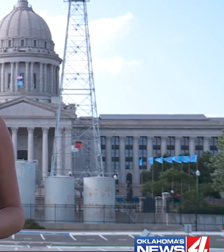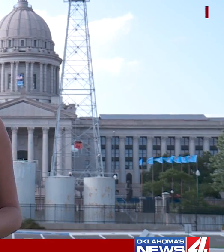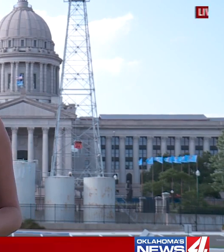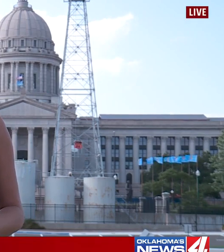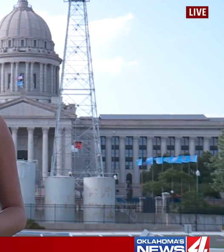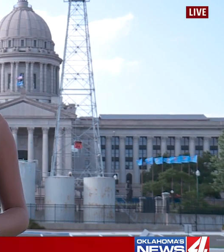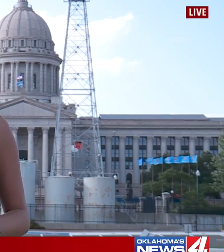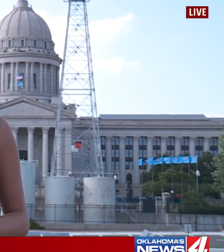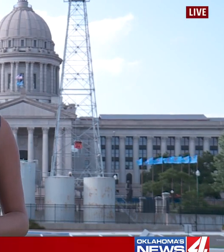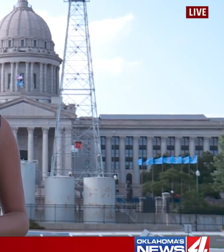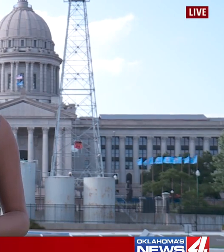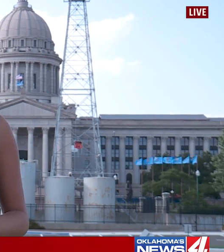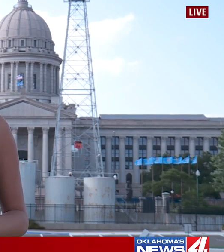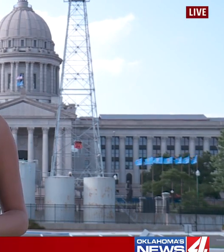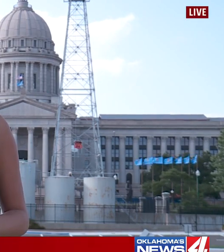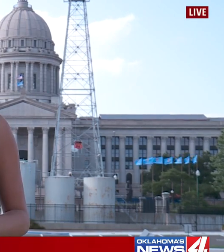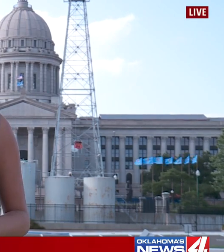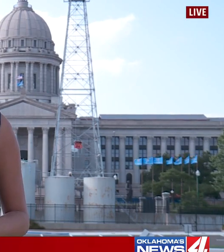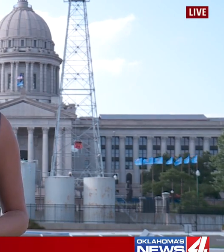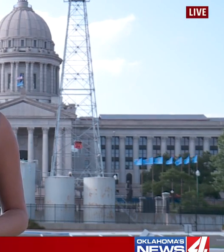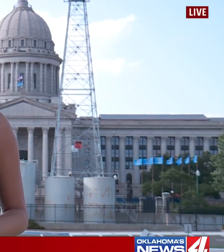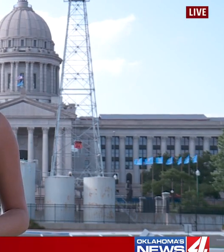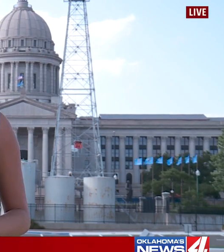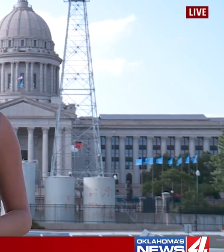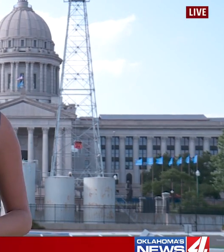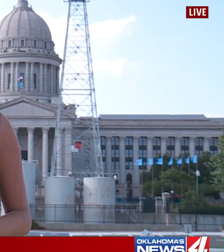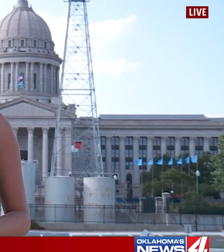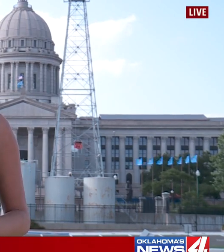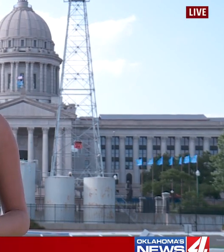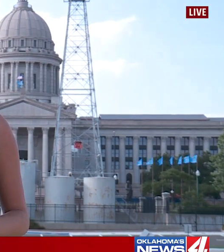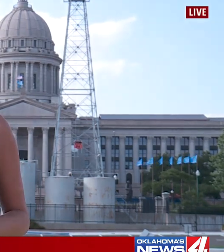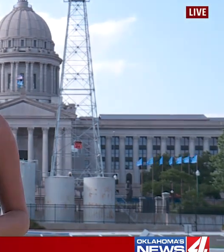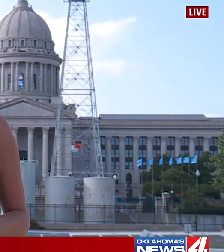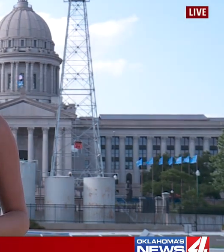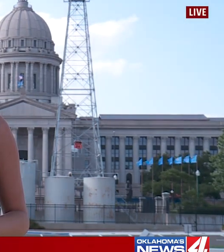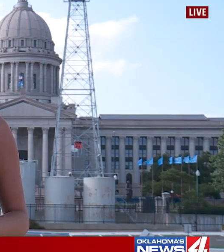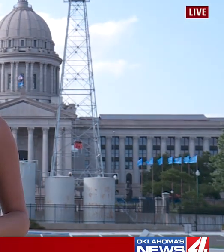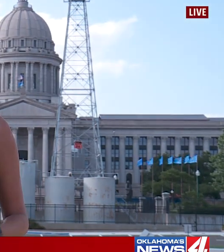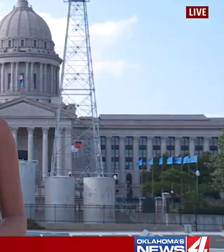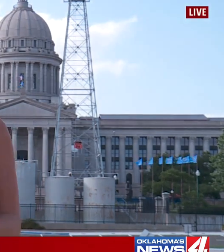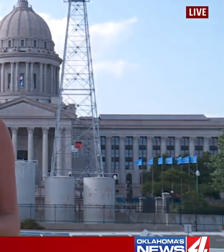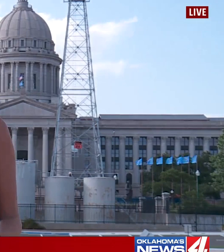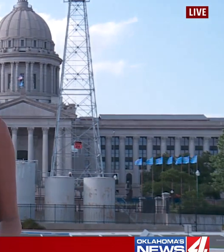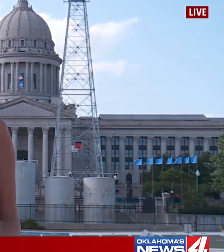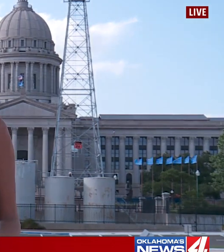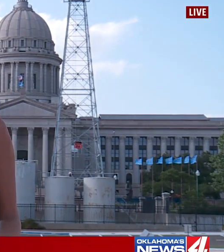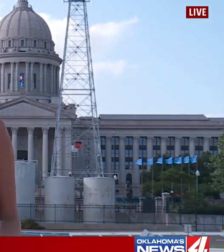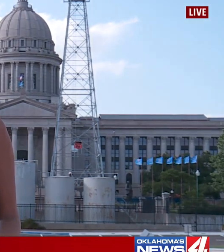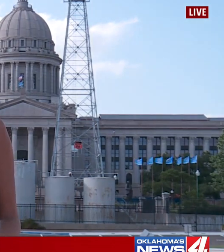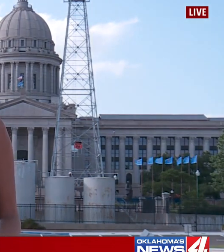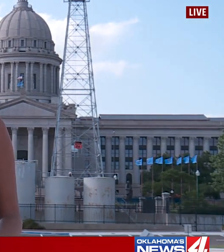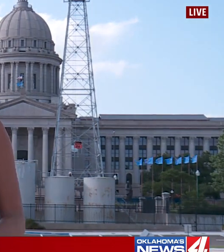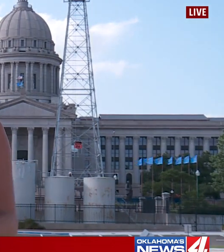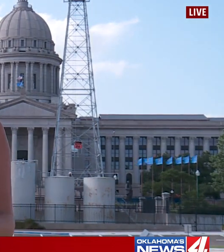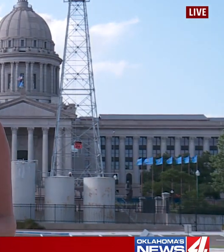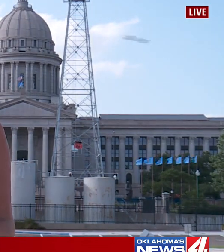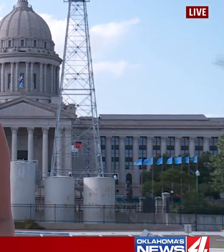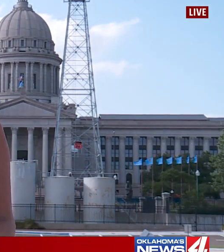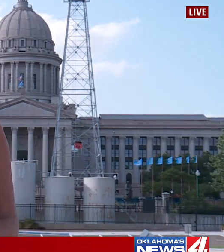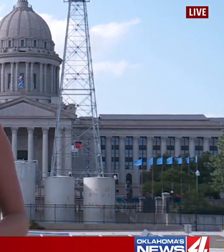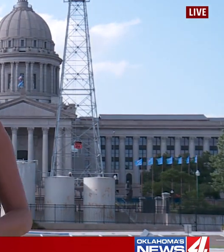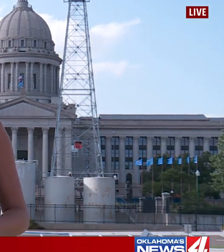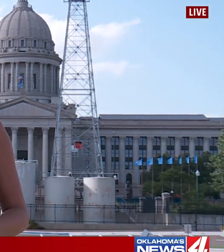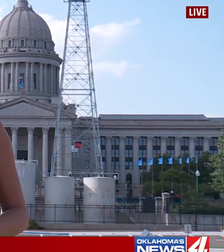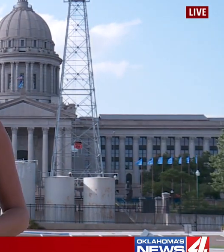Now, today, the governor also announced three new CARES Act grants totaling 50 million dollars. A lot of that money will go toward contact